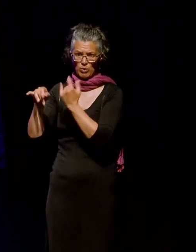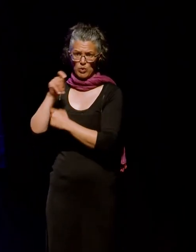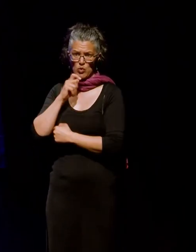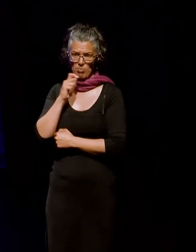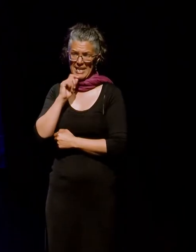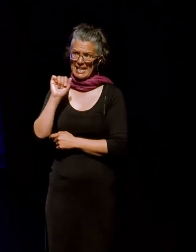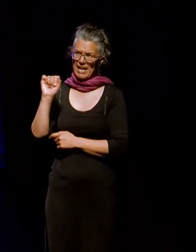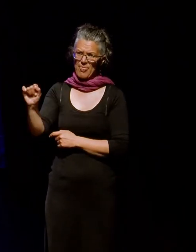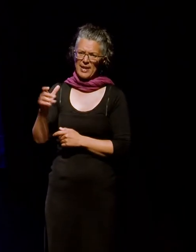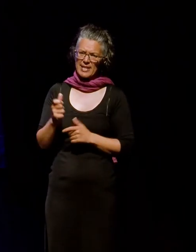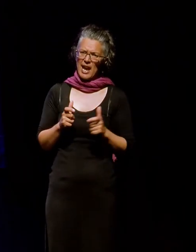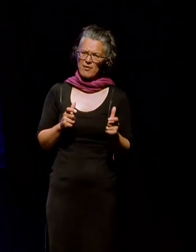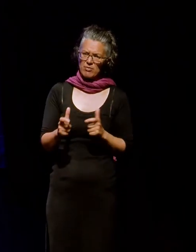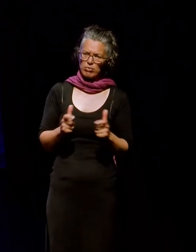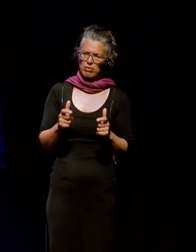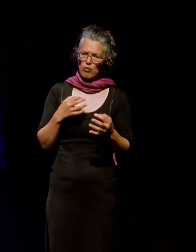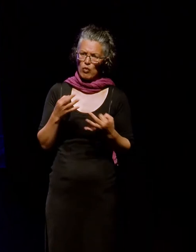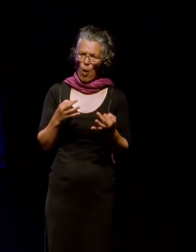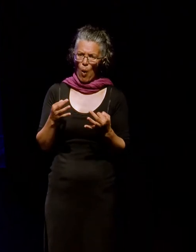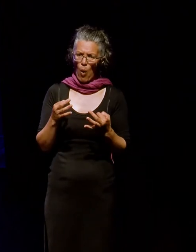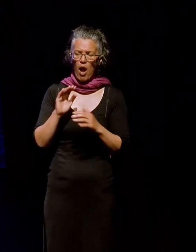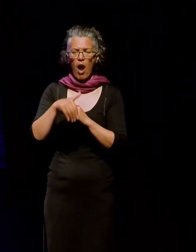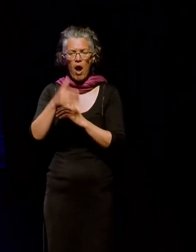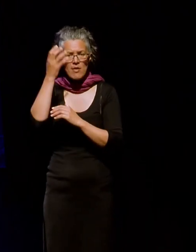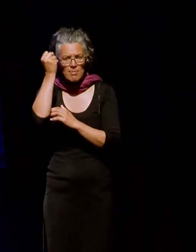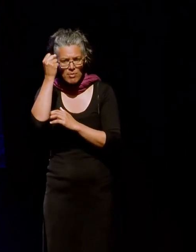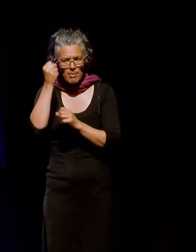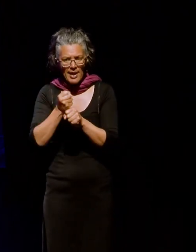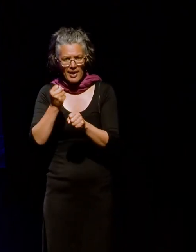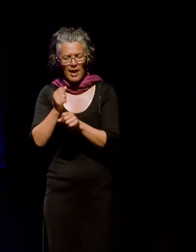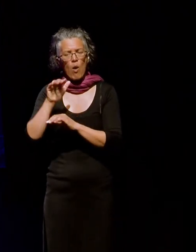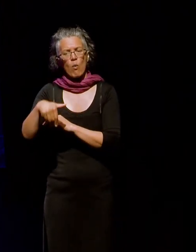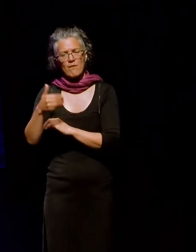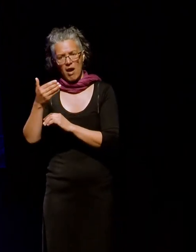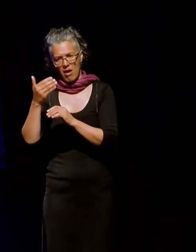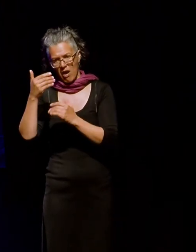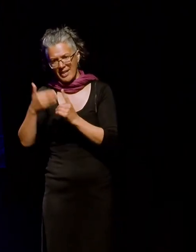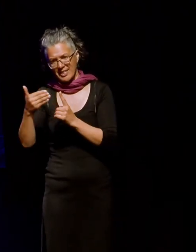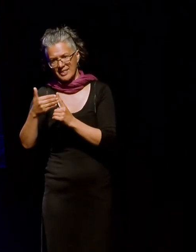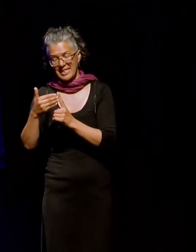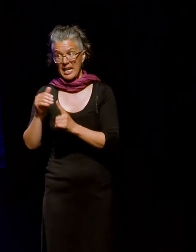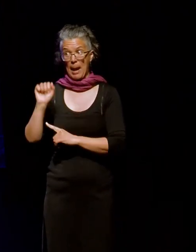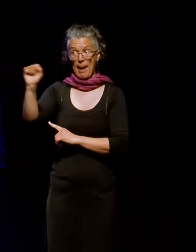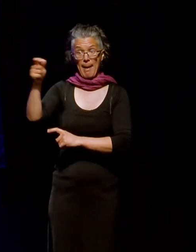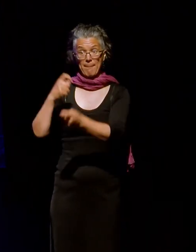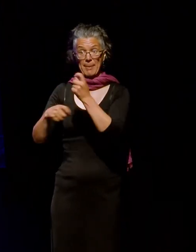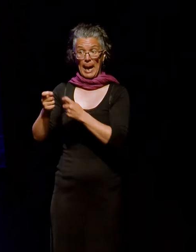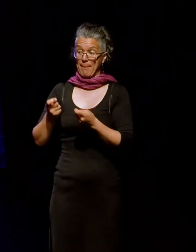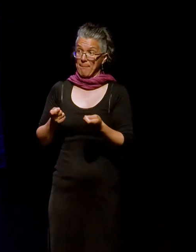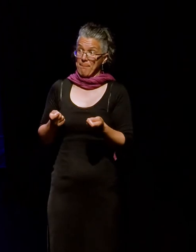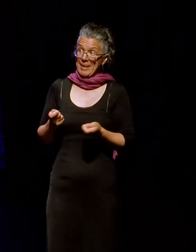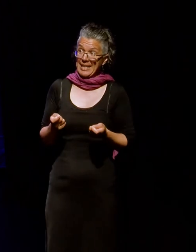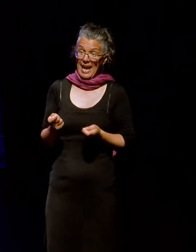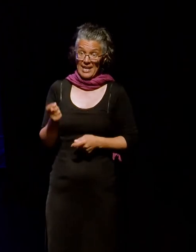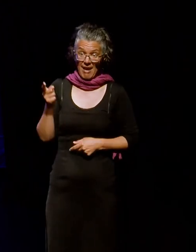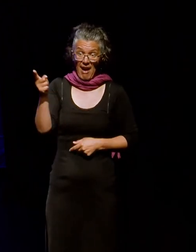for the creation, management and dissemination of memory and identity. Placing social media as a mediator lets me consider what